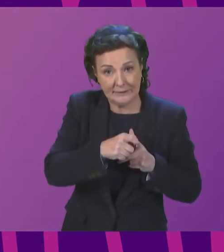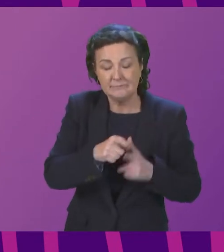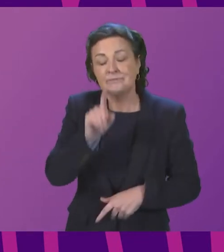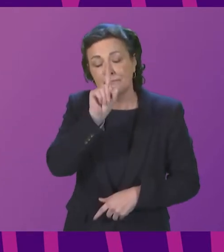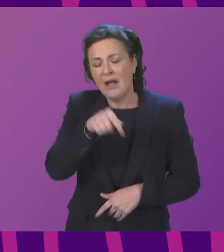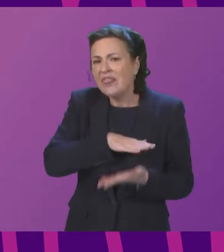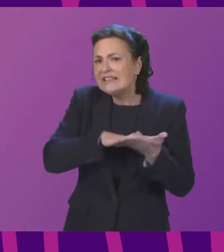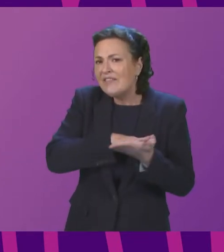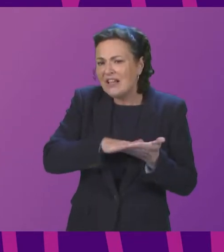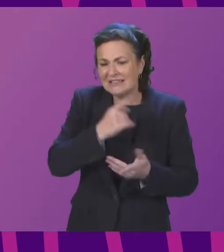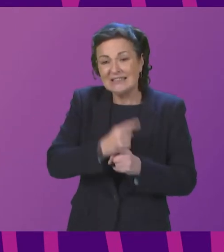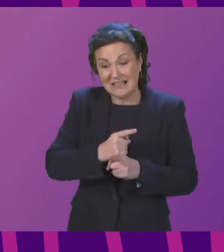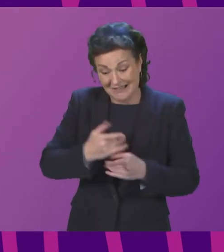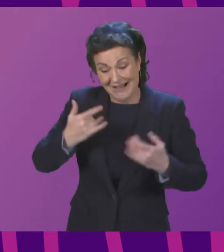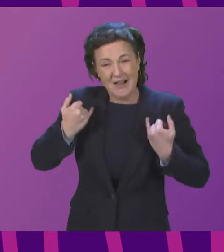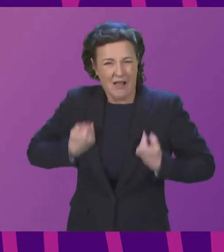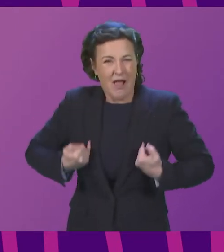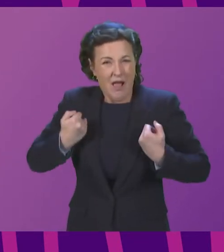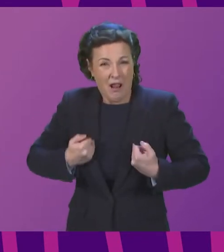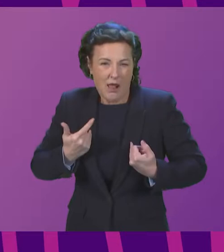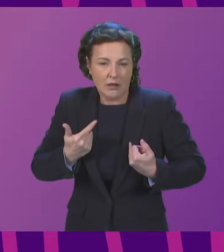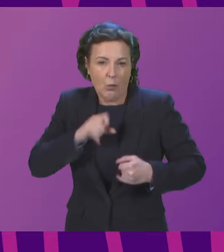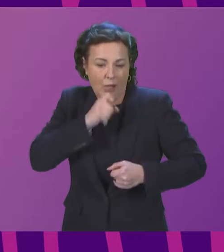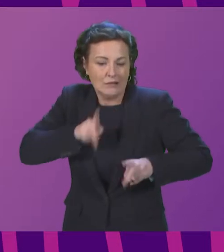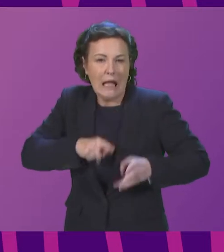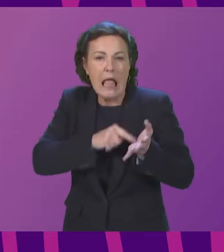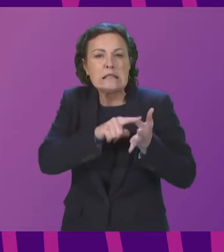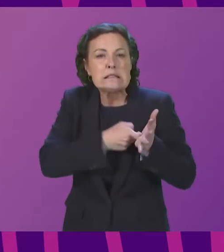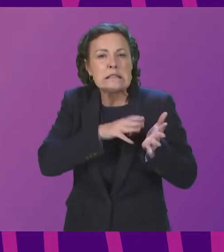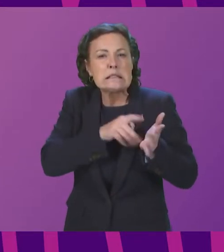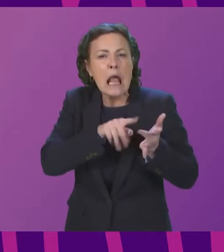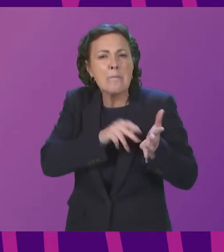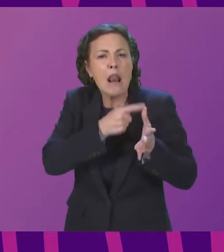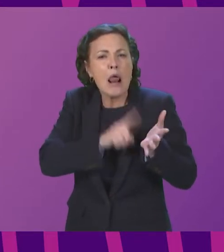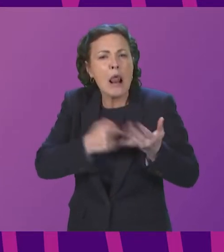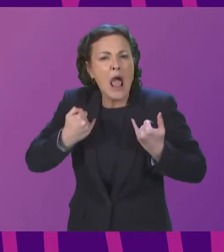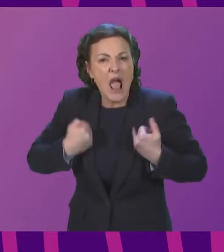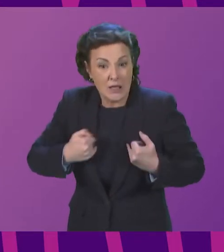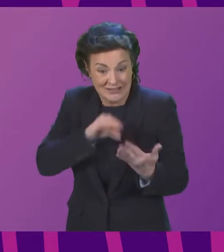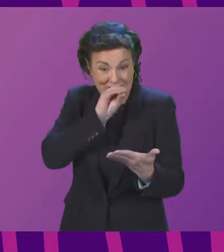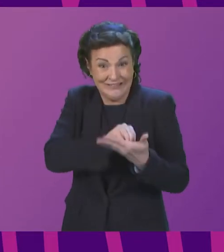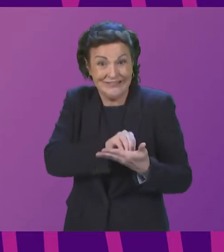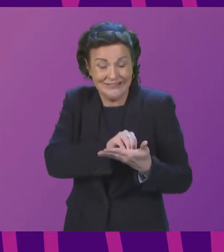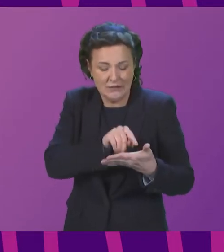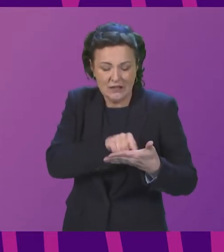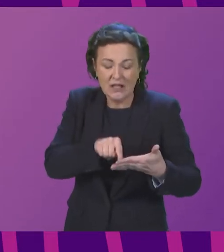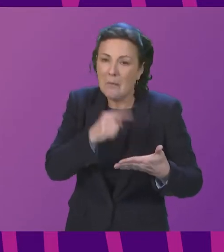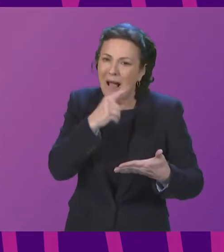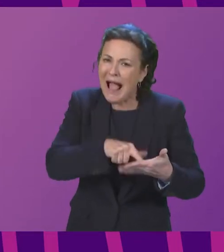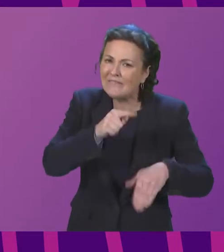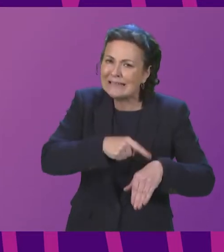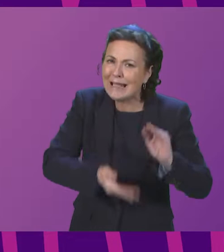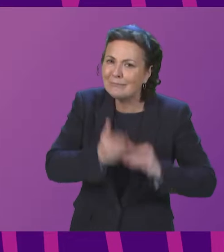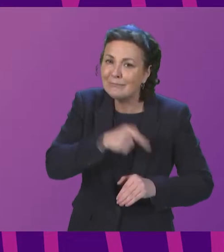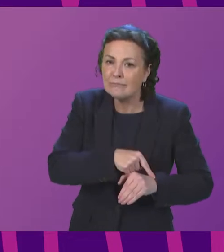illness will be changed under ADP to remove arbitrary time constraints and ensure decisions are better informed by clinical